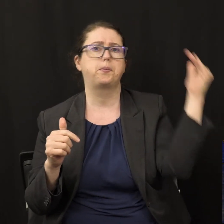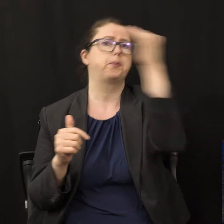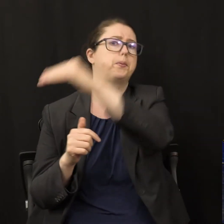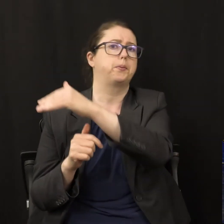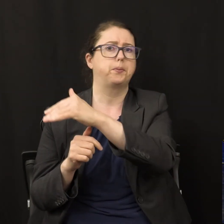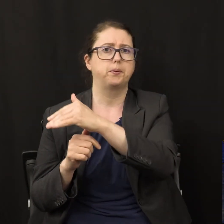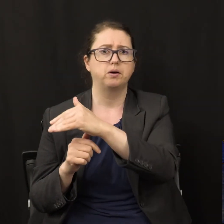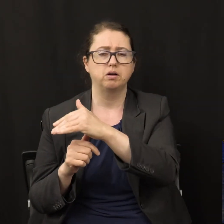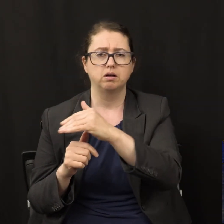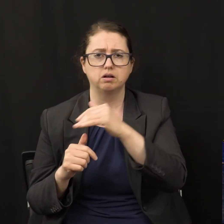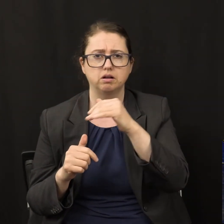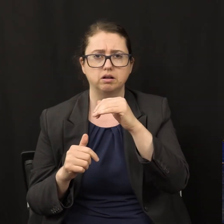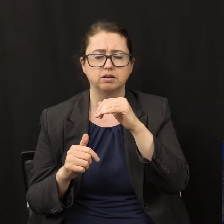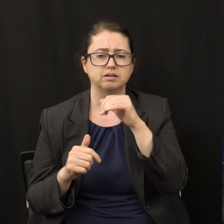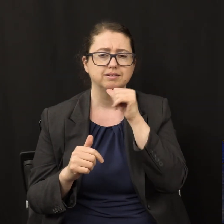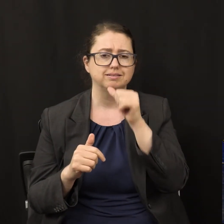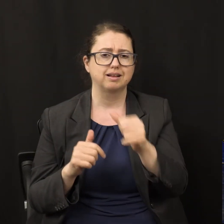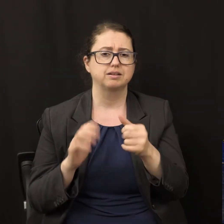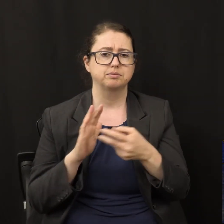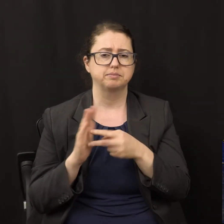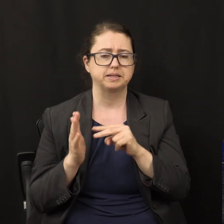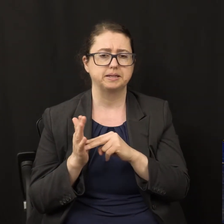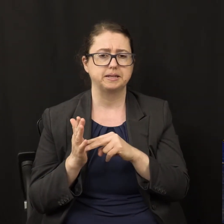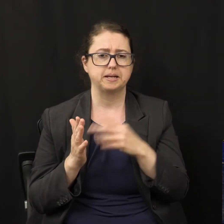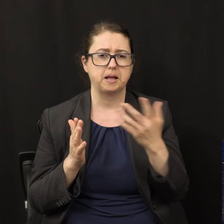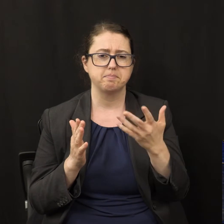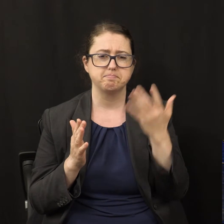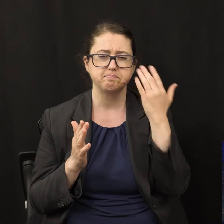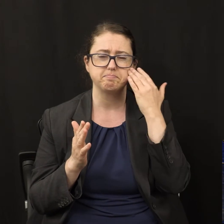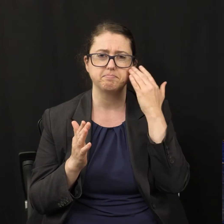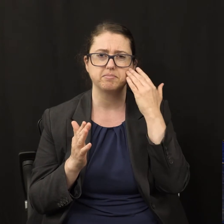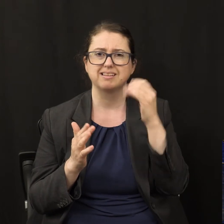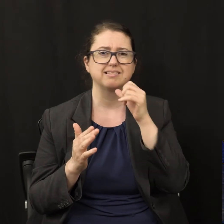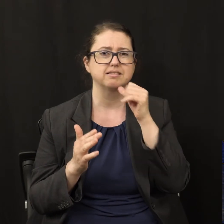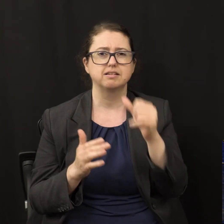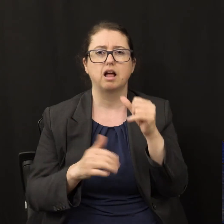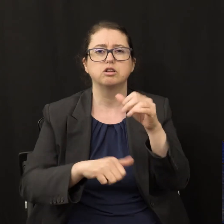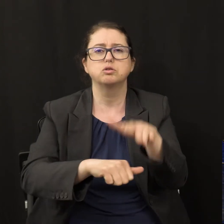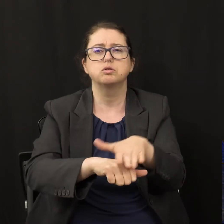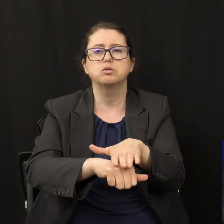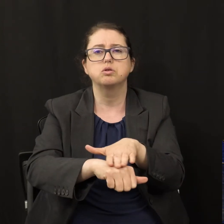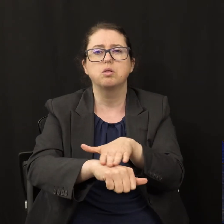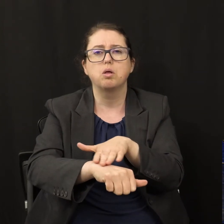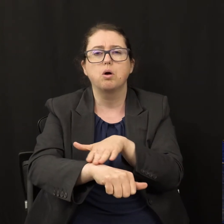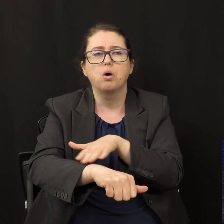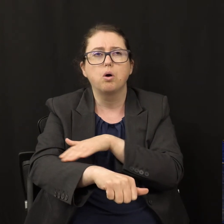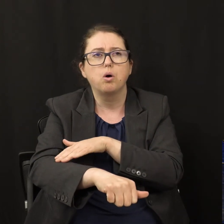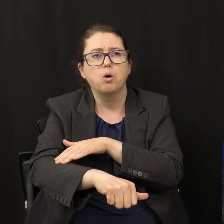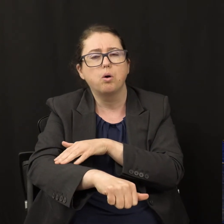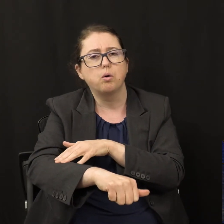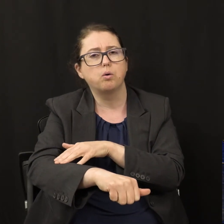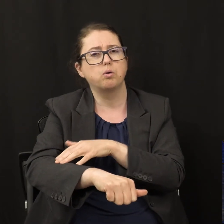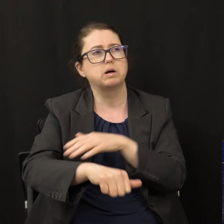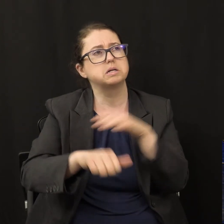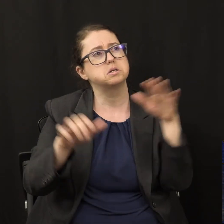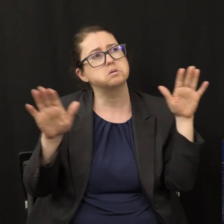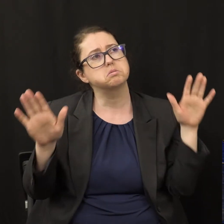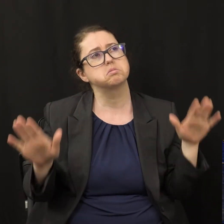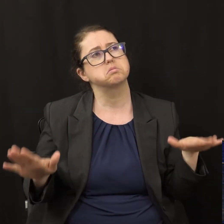you know, a slow movement. They move with velocity. In fact, go with me to Ezekiel